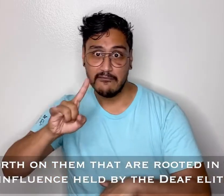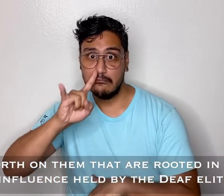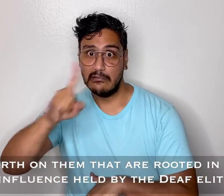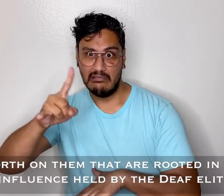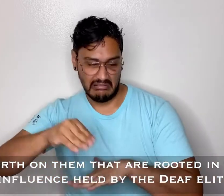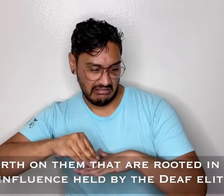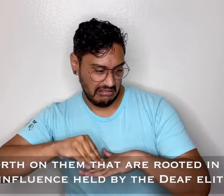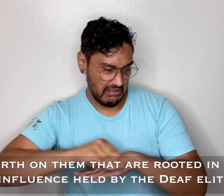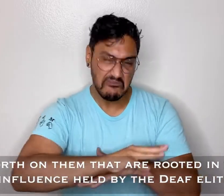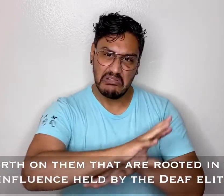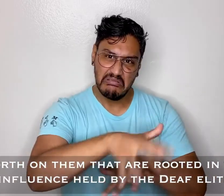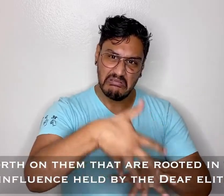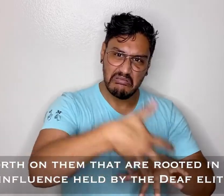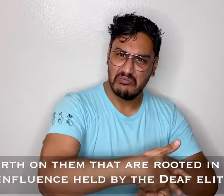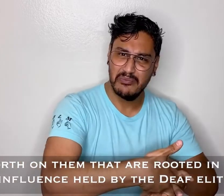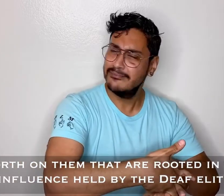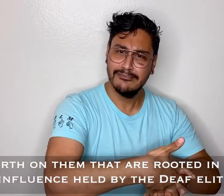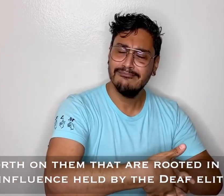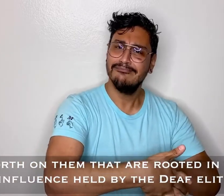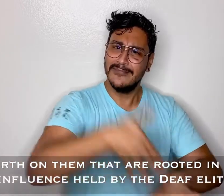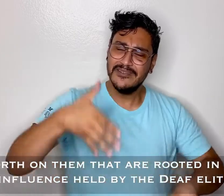in the influence held by the Deaf elite.